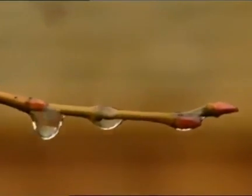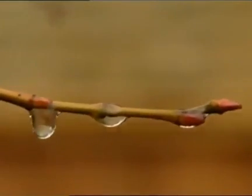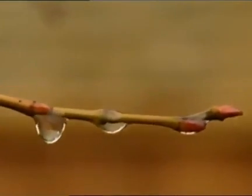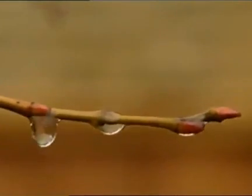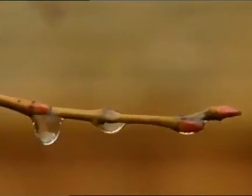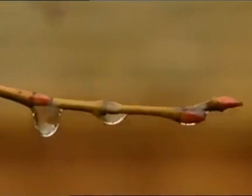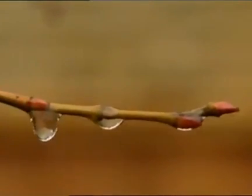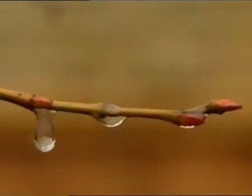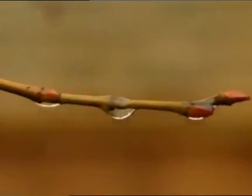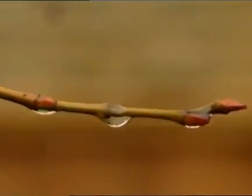Drip.